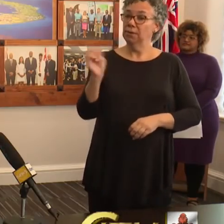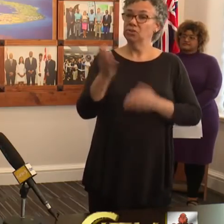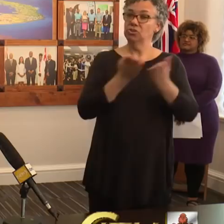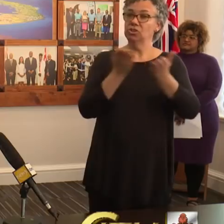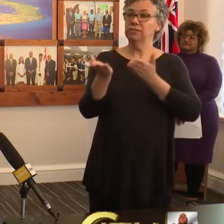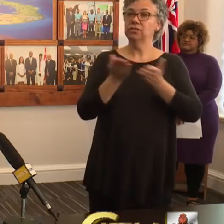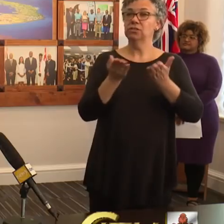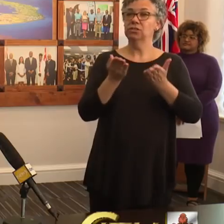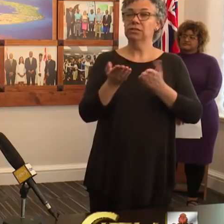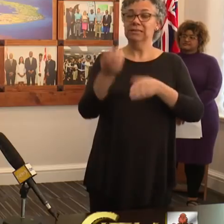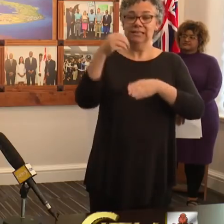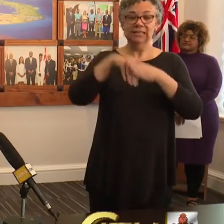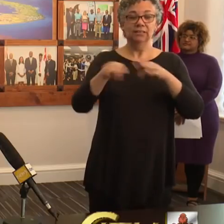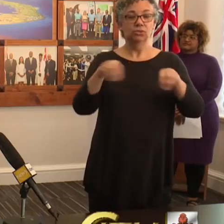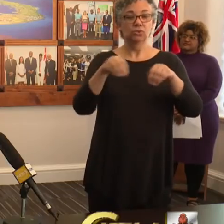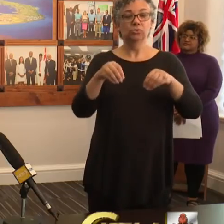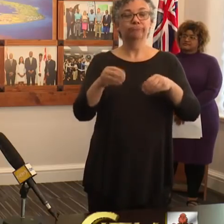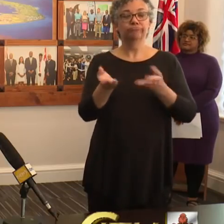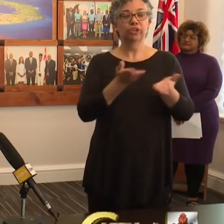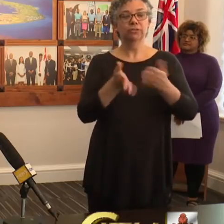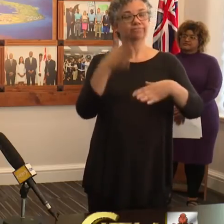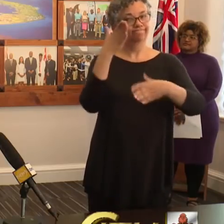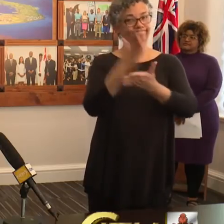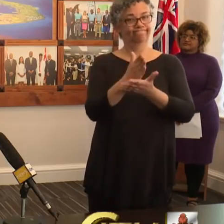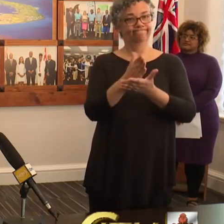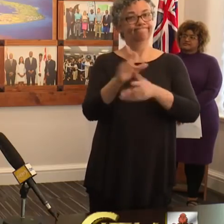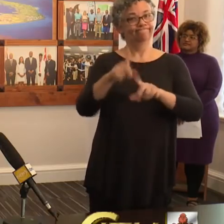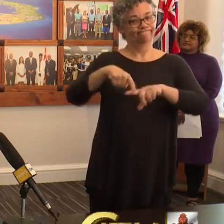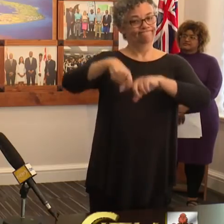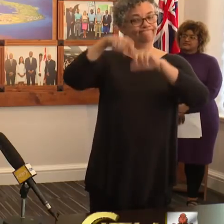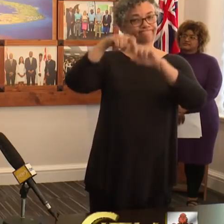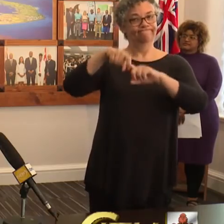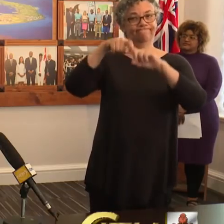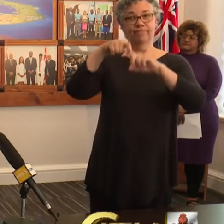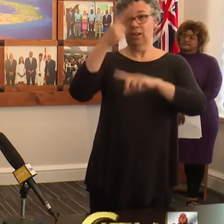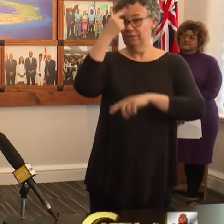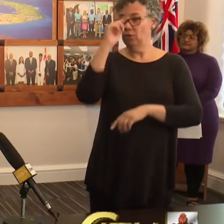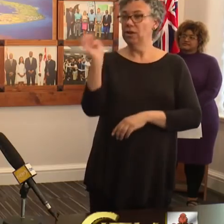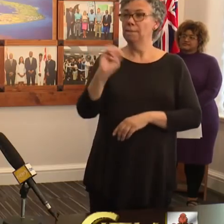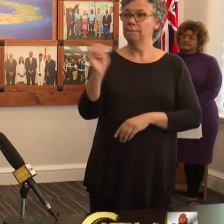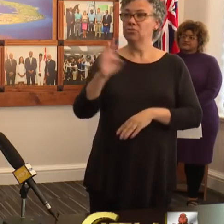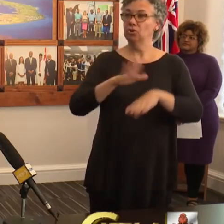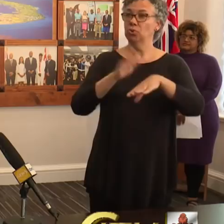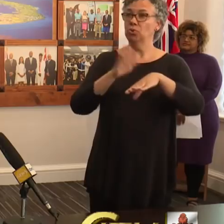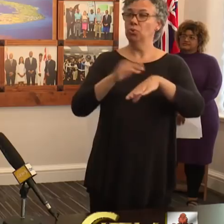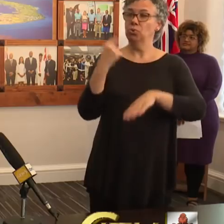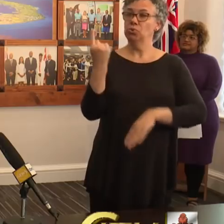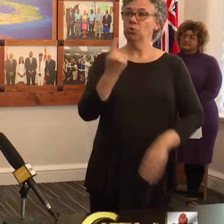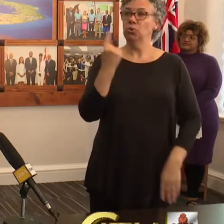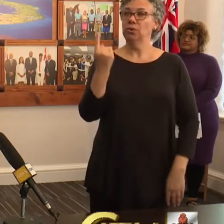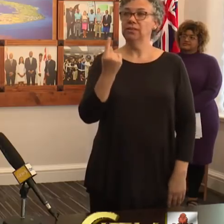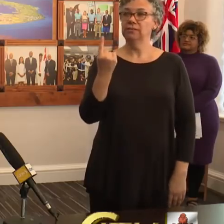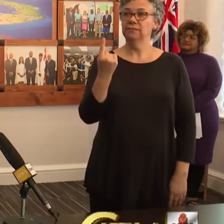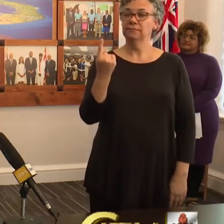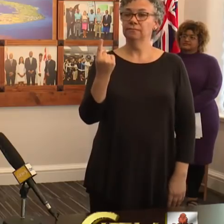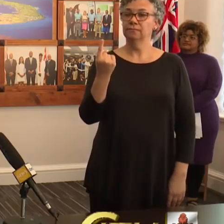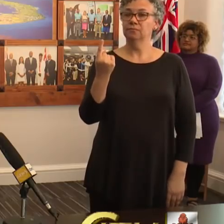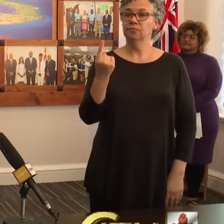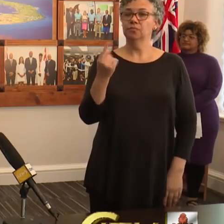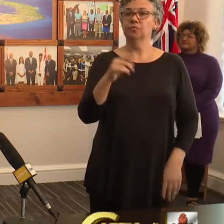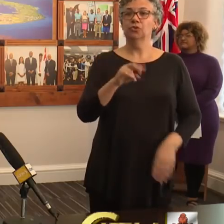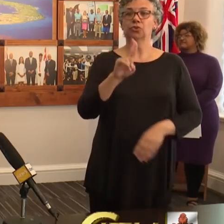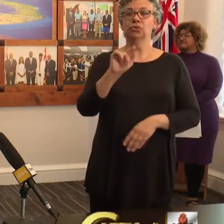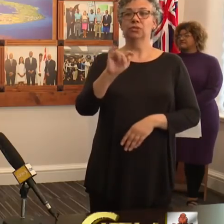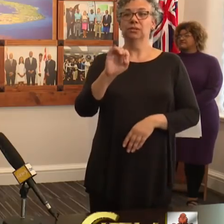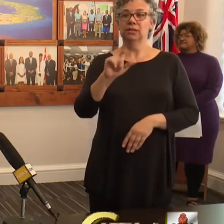Regular in-store services are suspended and are for emergency call-out services only. Utility